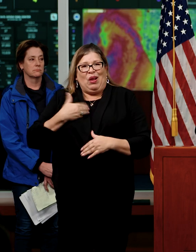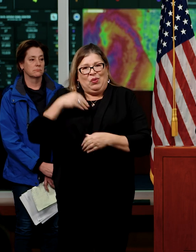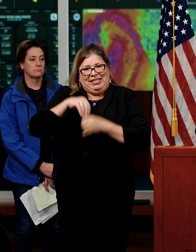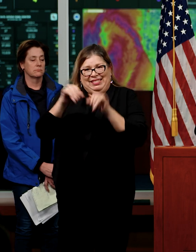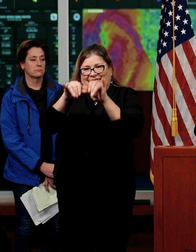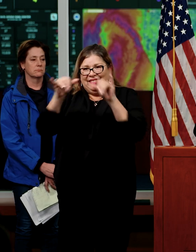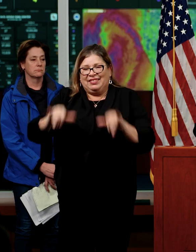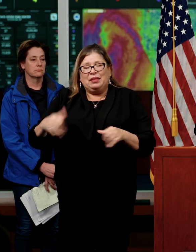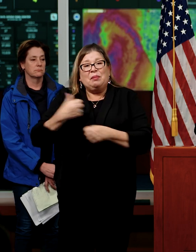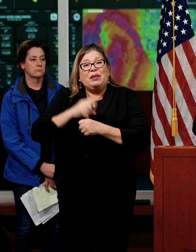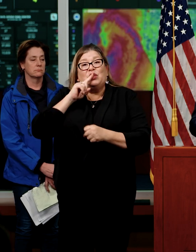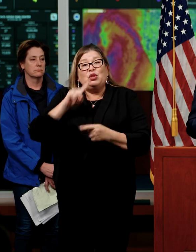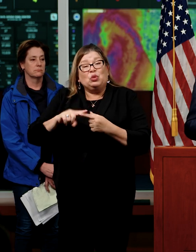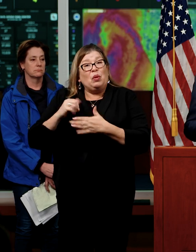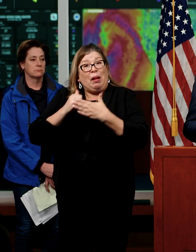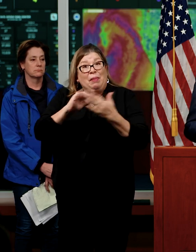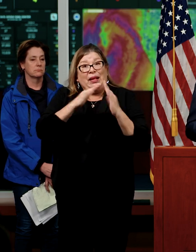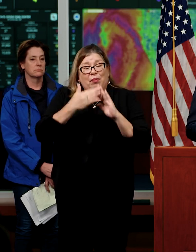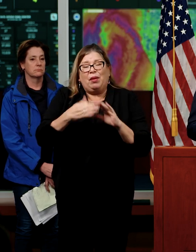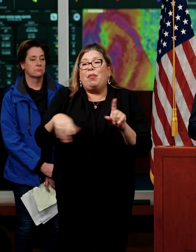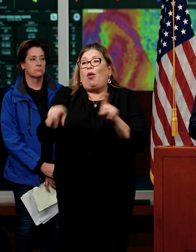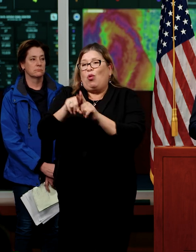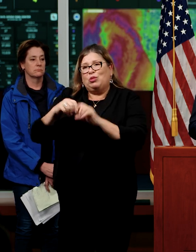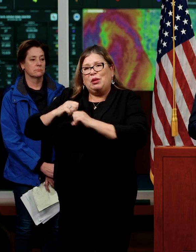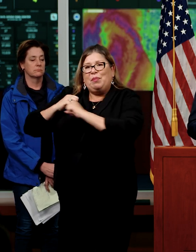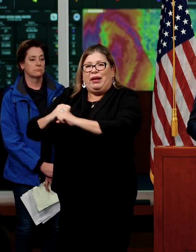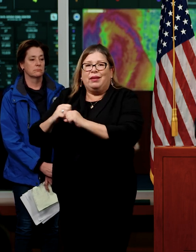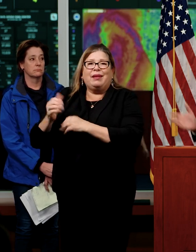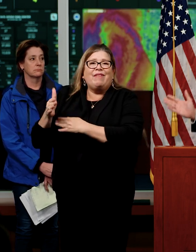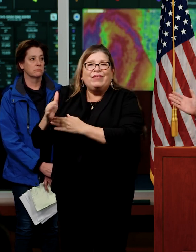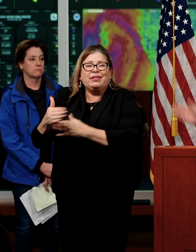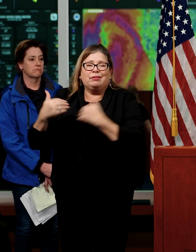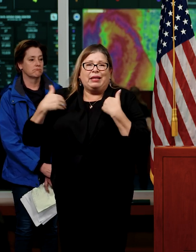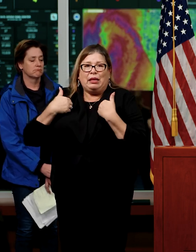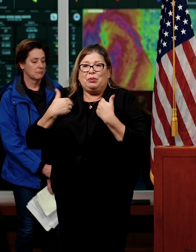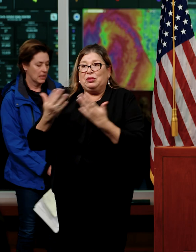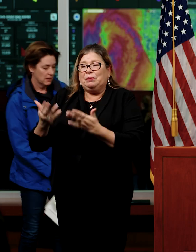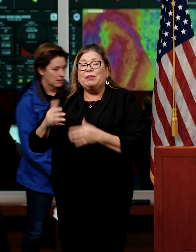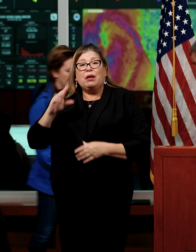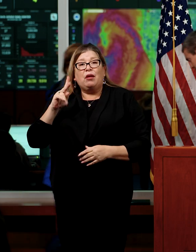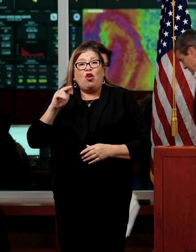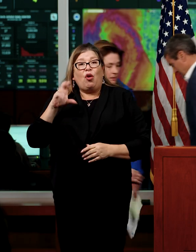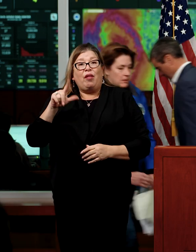protect and help adapt our communities, but protect that fish and wildlife as well. Carla, what would you add?